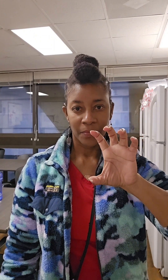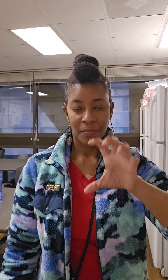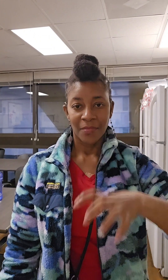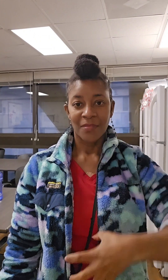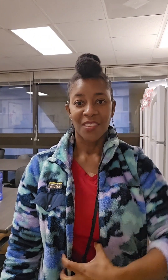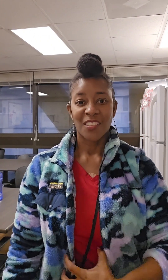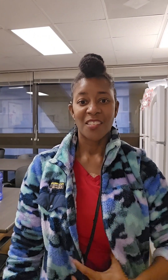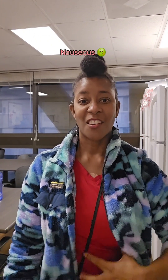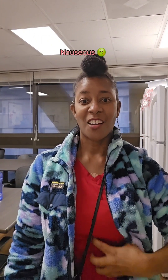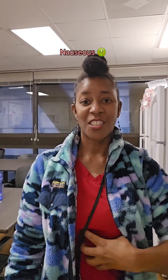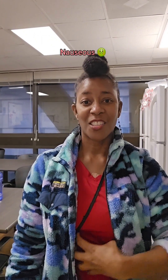Nauseous.